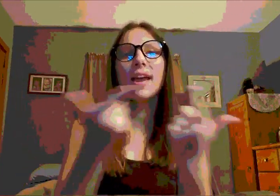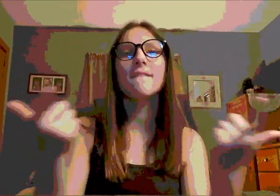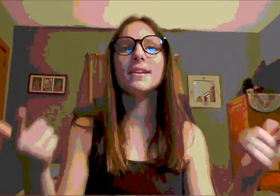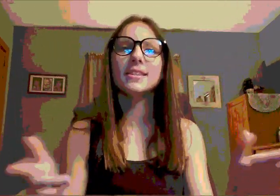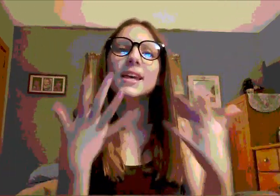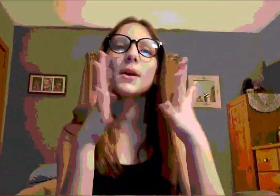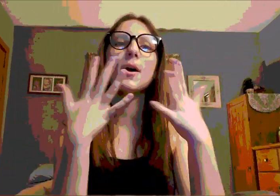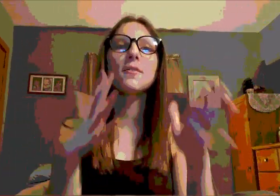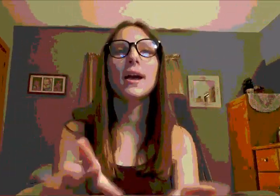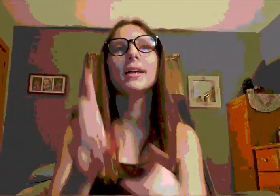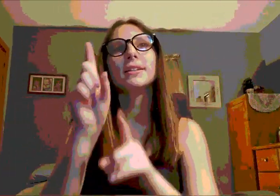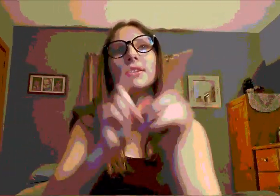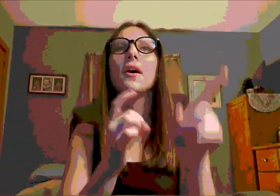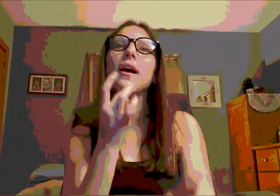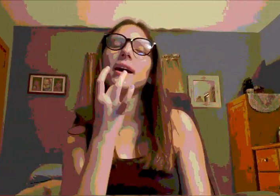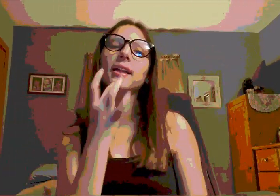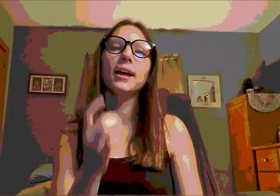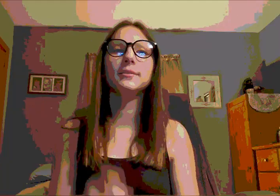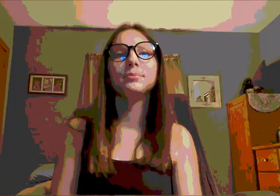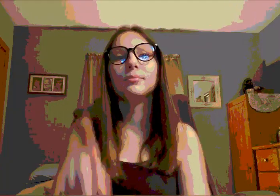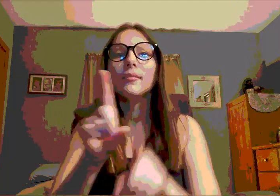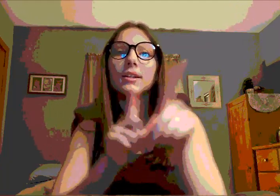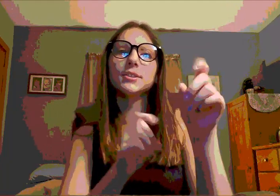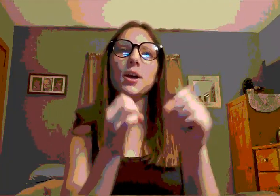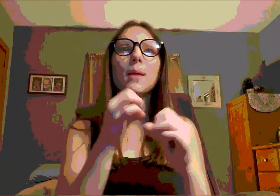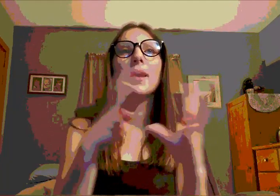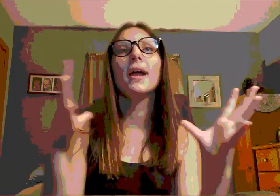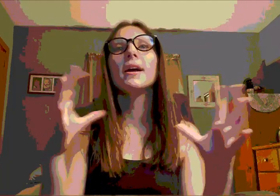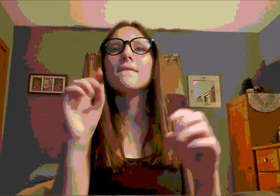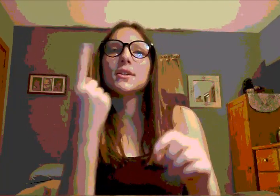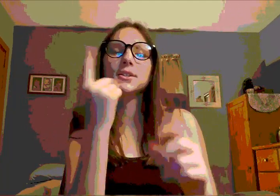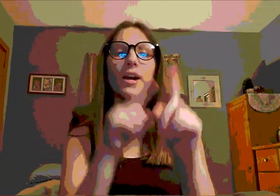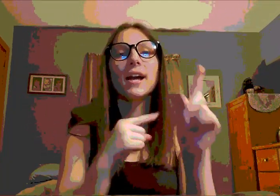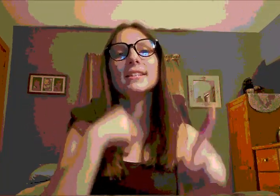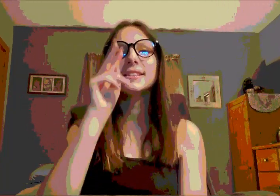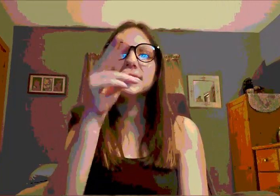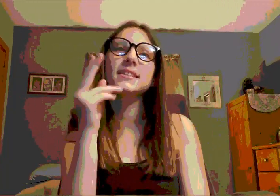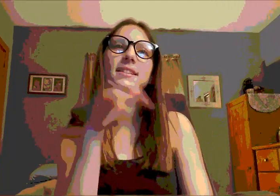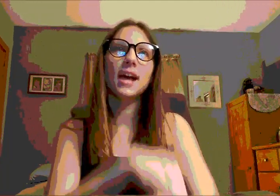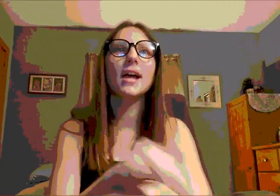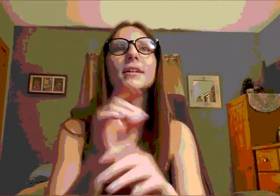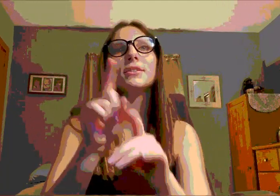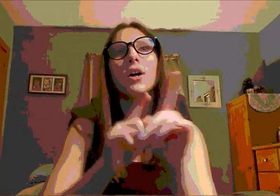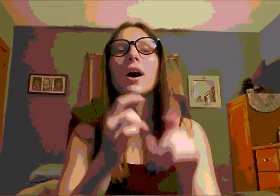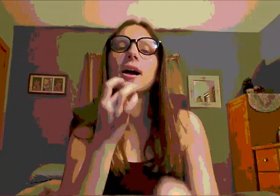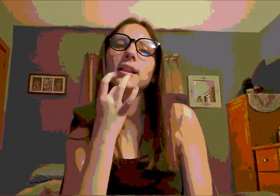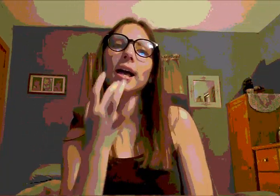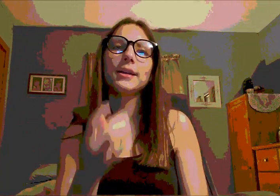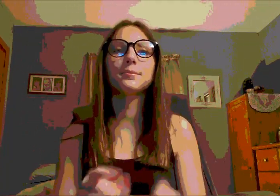everything alright Starlight, starlight, the star I see tonight Starlight,